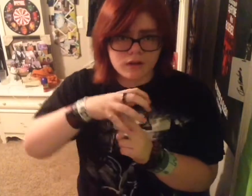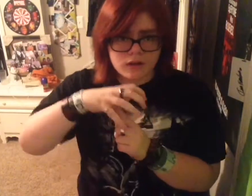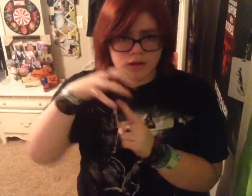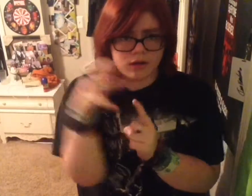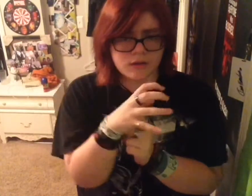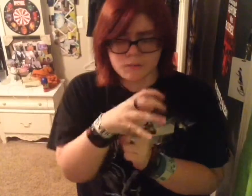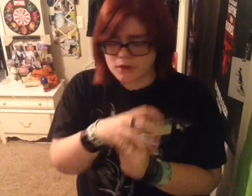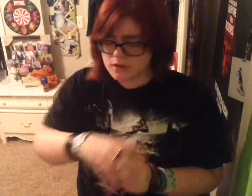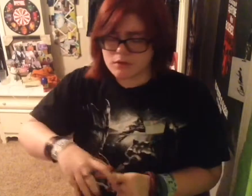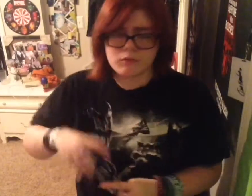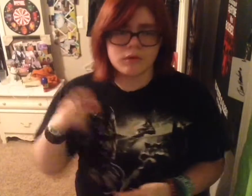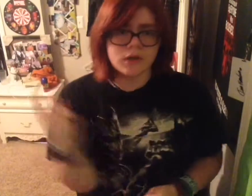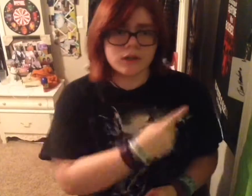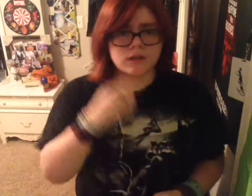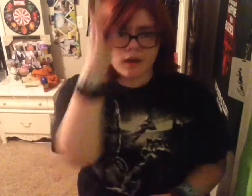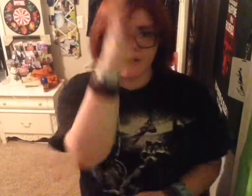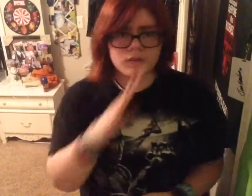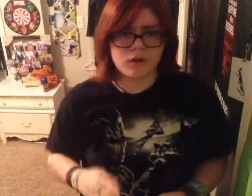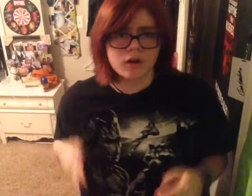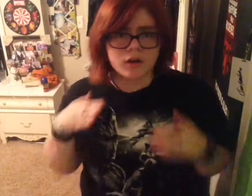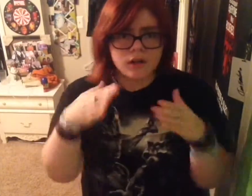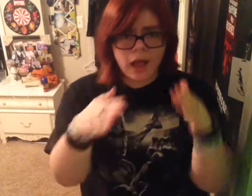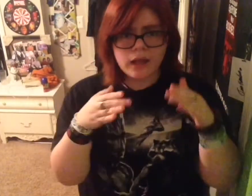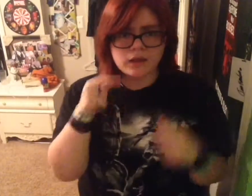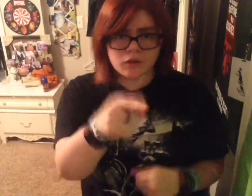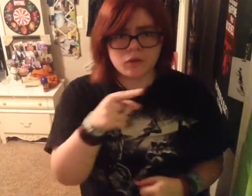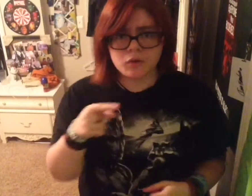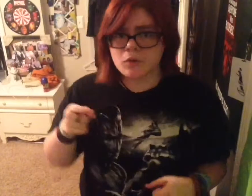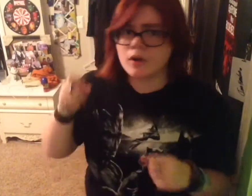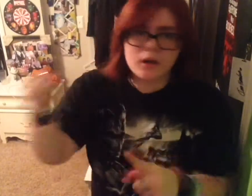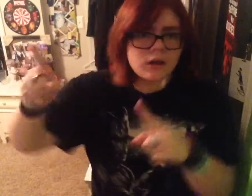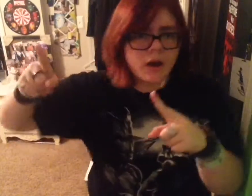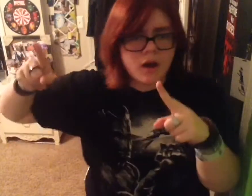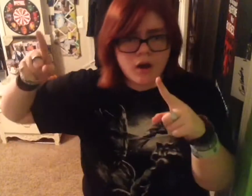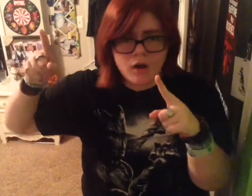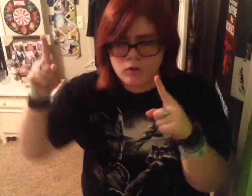much We'll never let you know